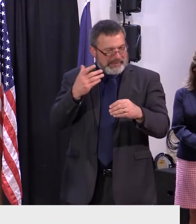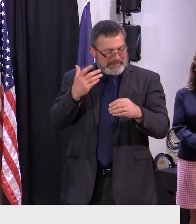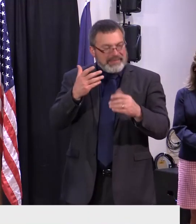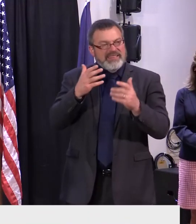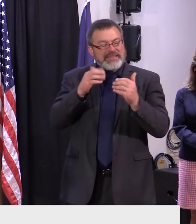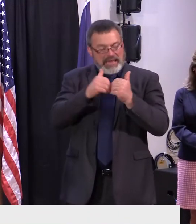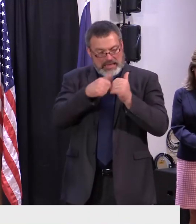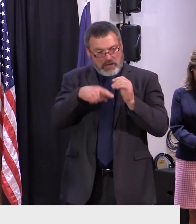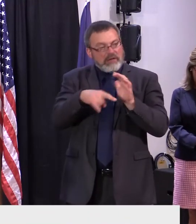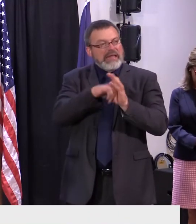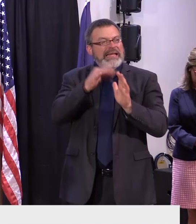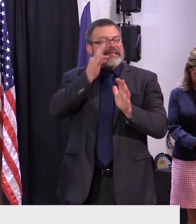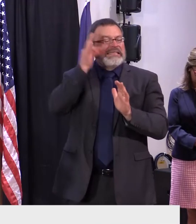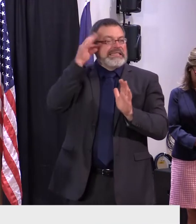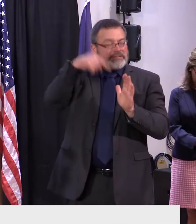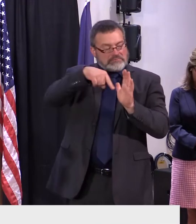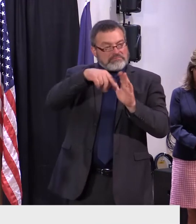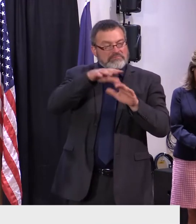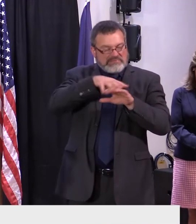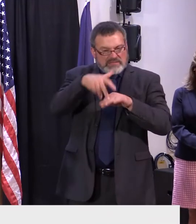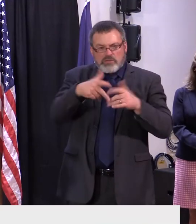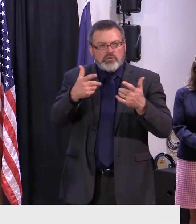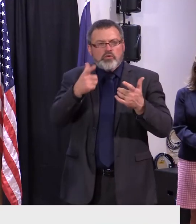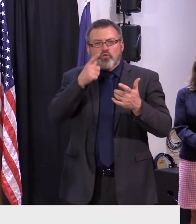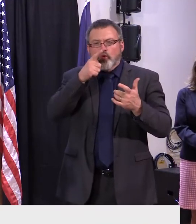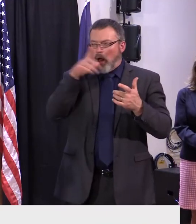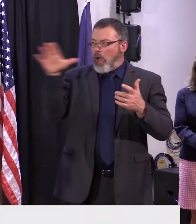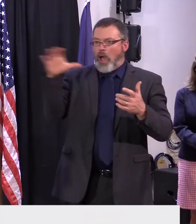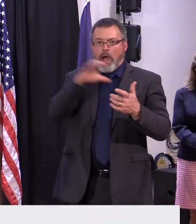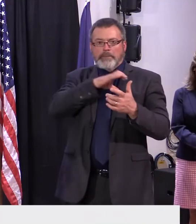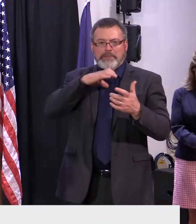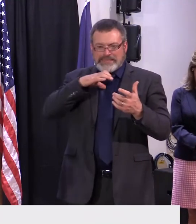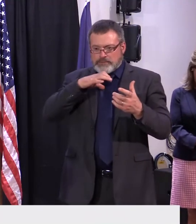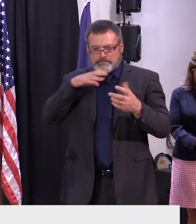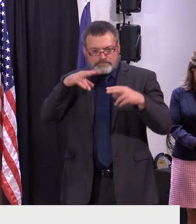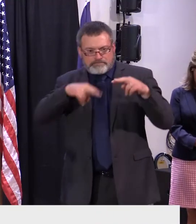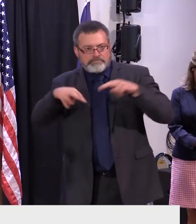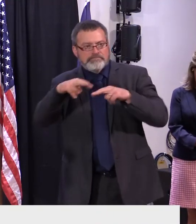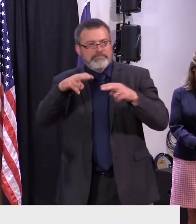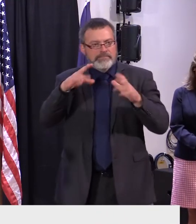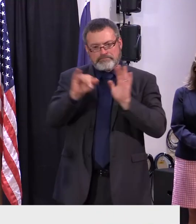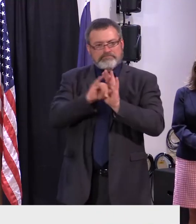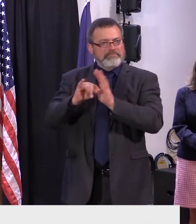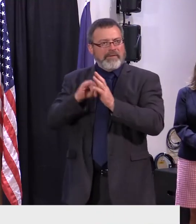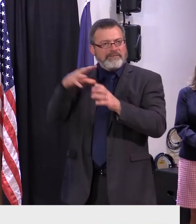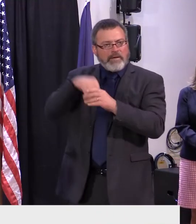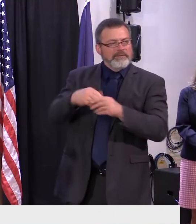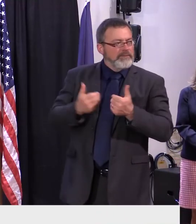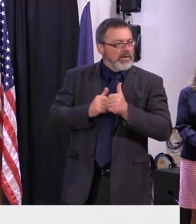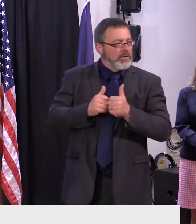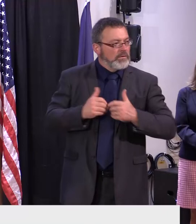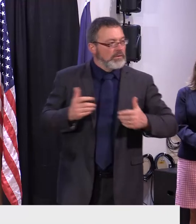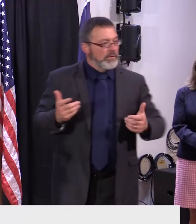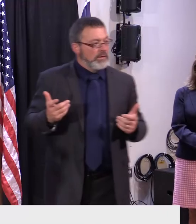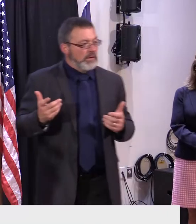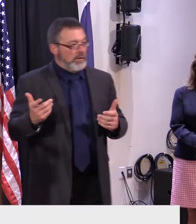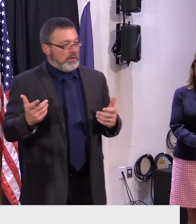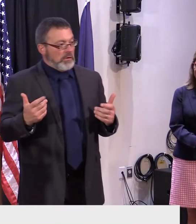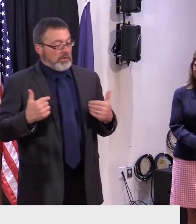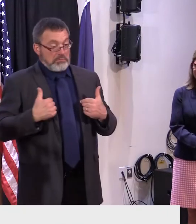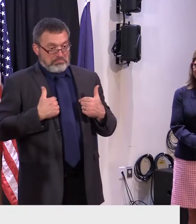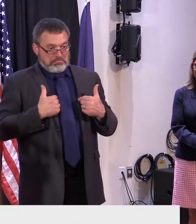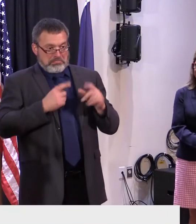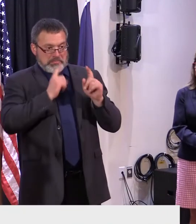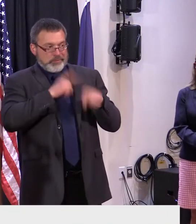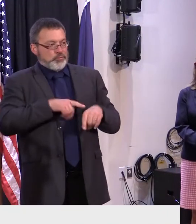yeah i again i don't have the answer to that i know it's uh probably more of a legal question legal